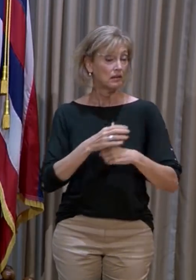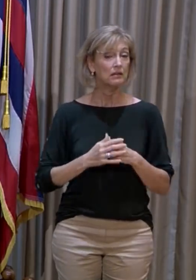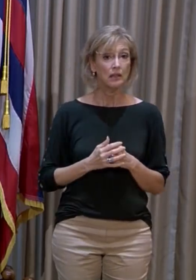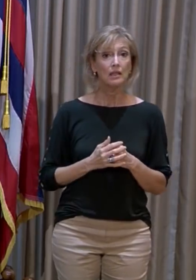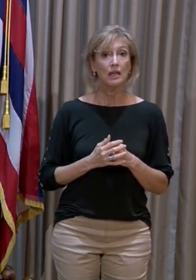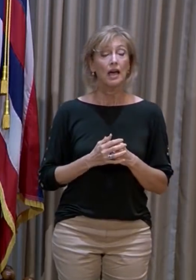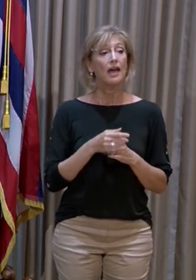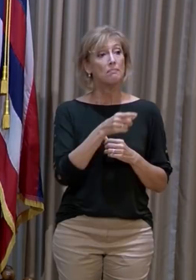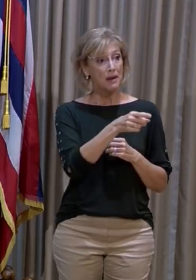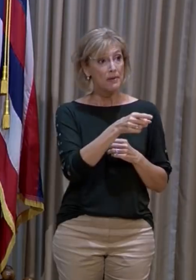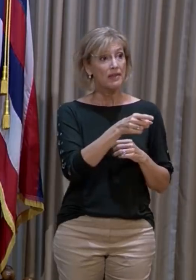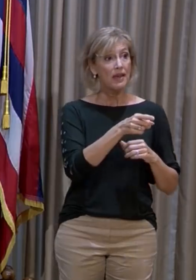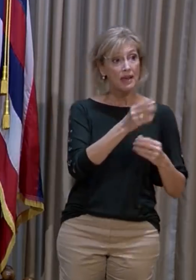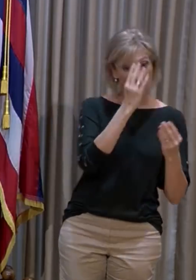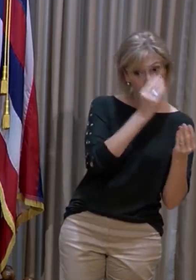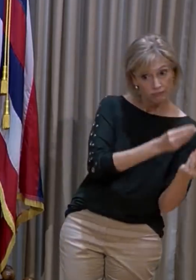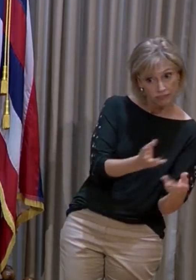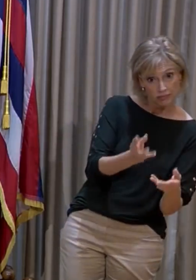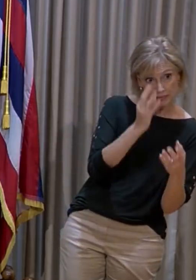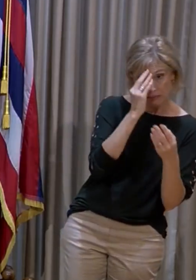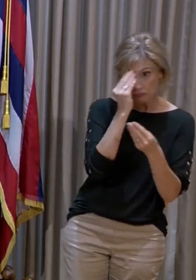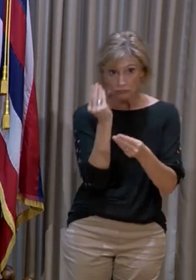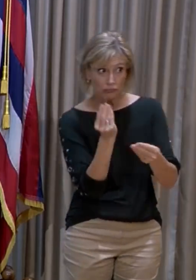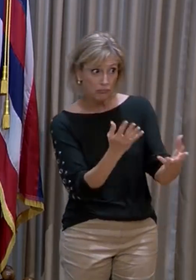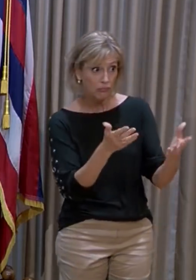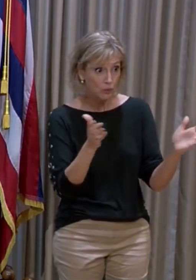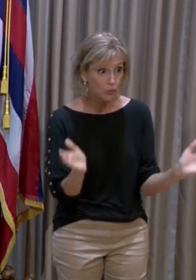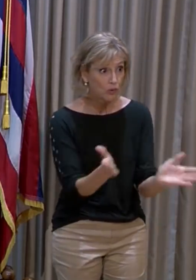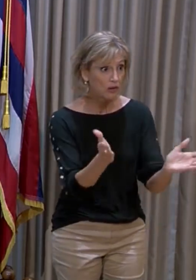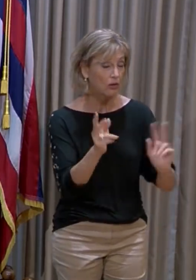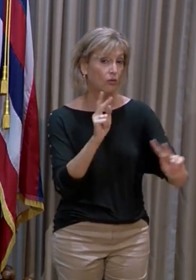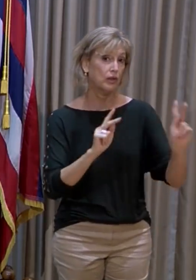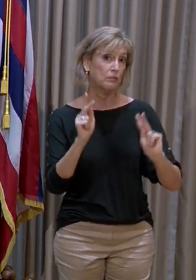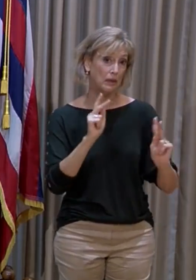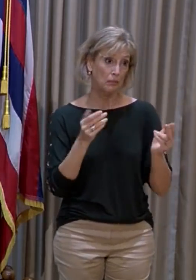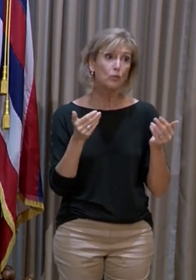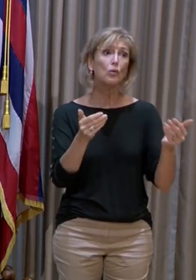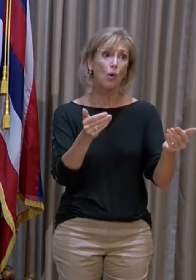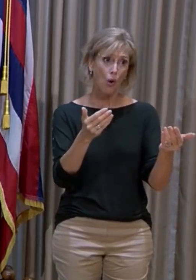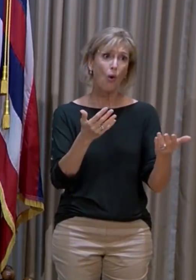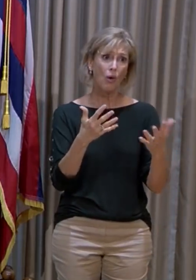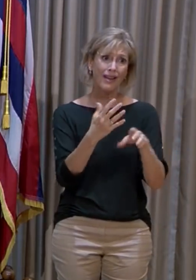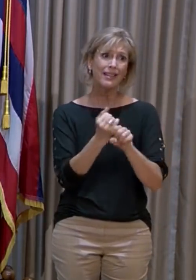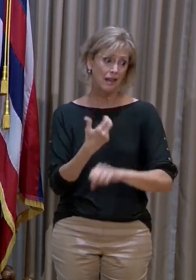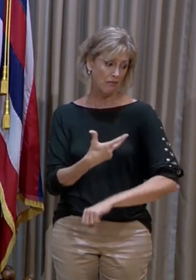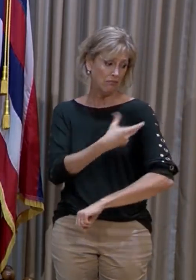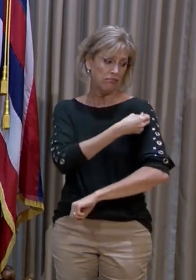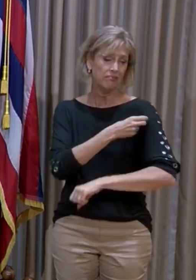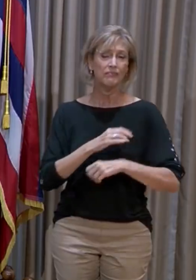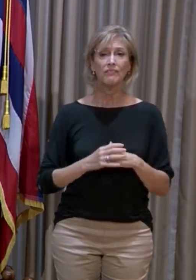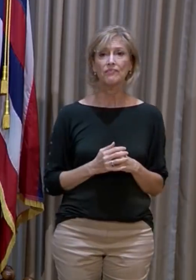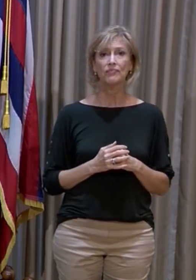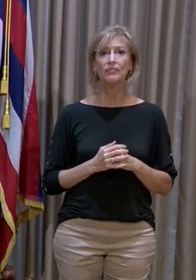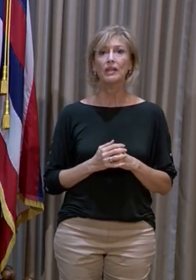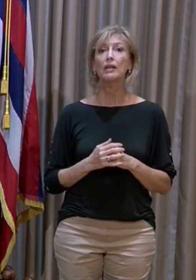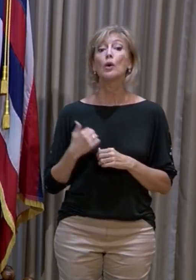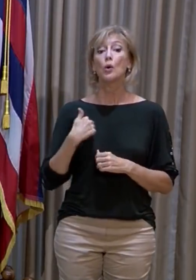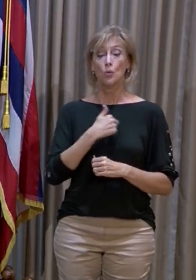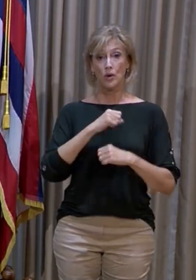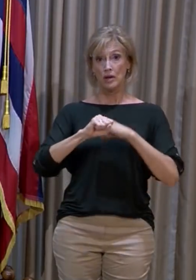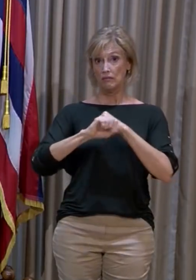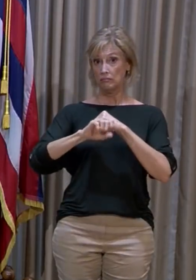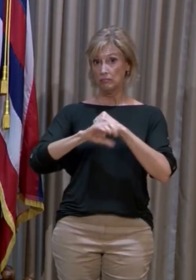can speak out to encourage others to get vaccinated. You know, we've done advertising